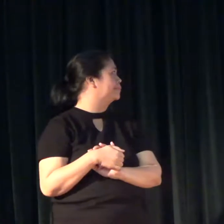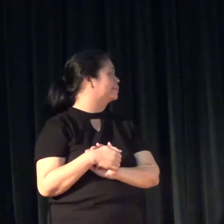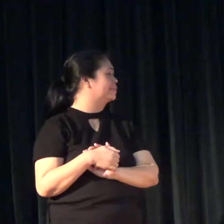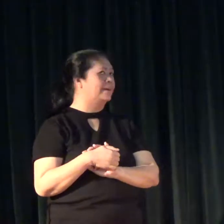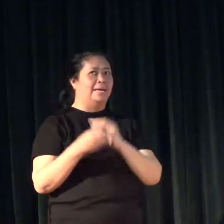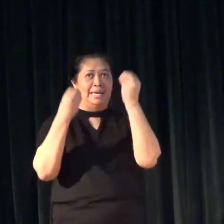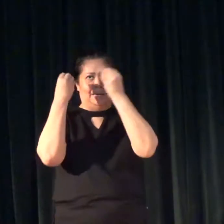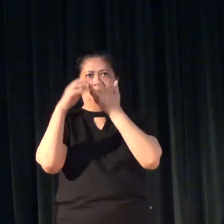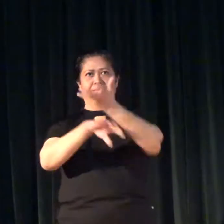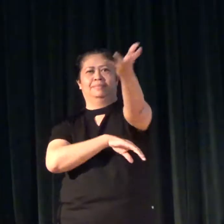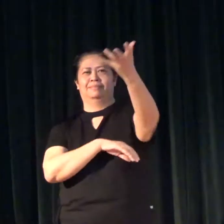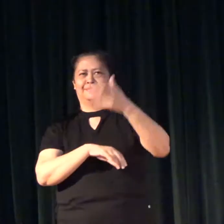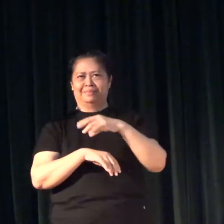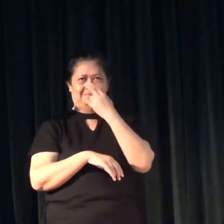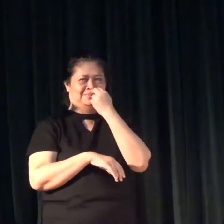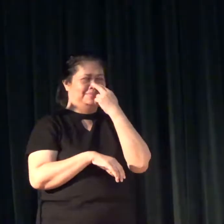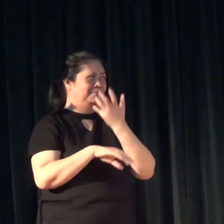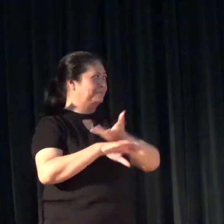He knew him will come by.